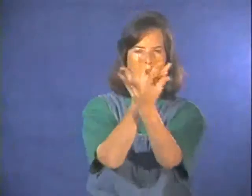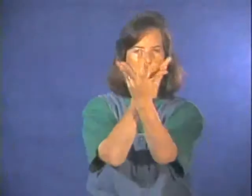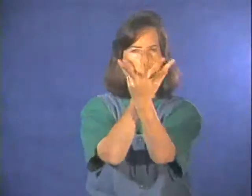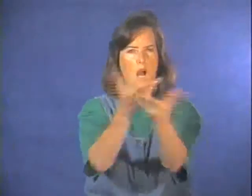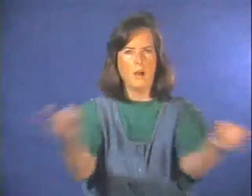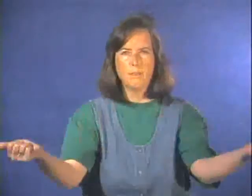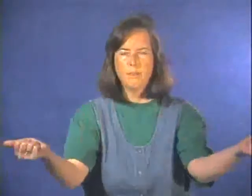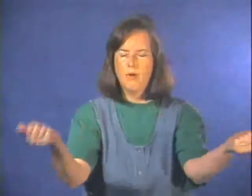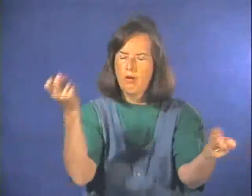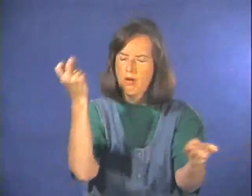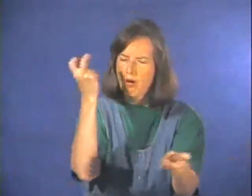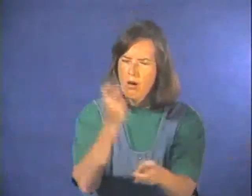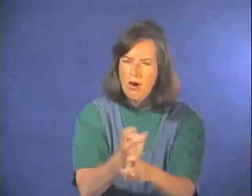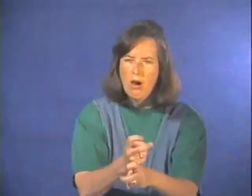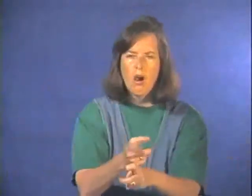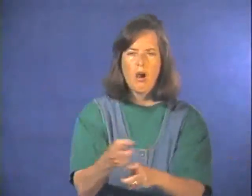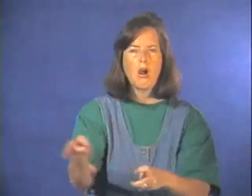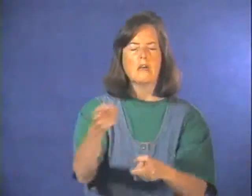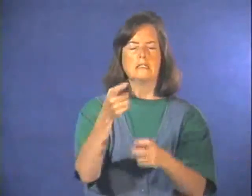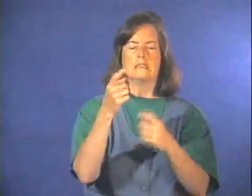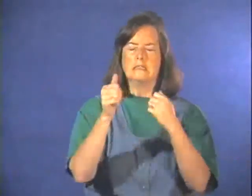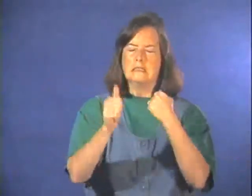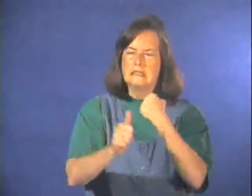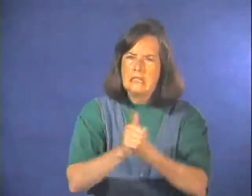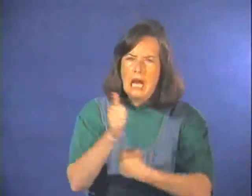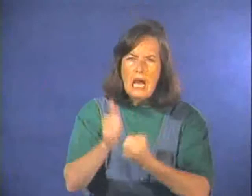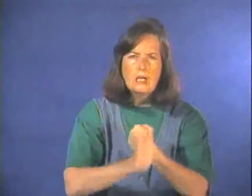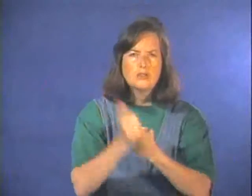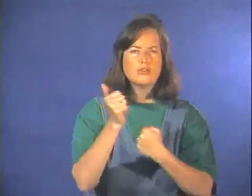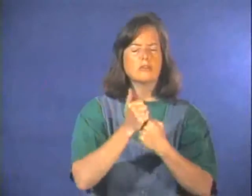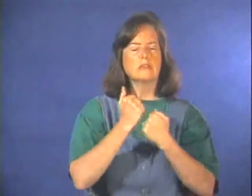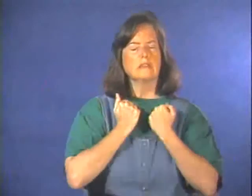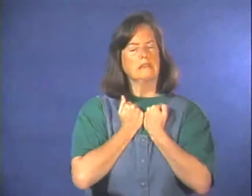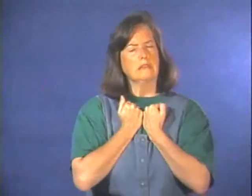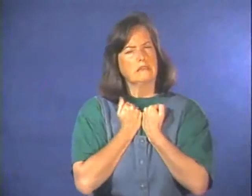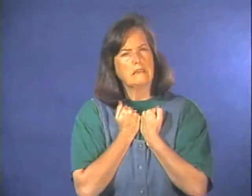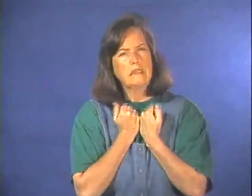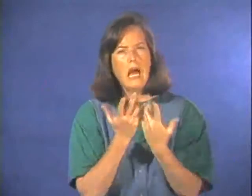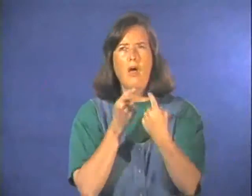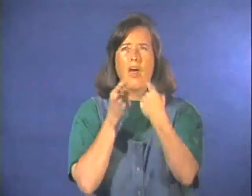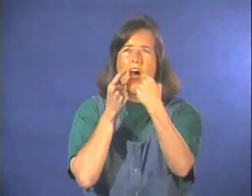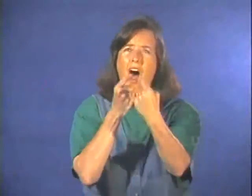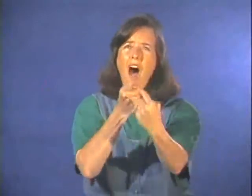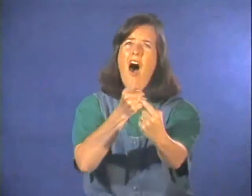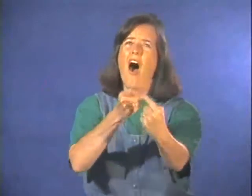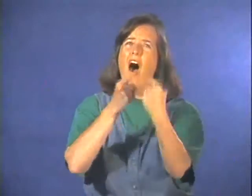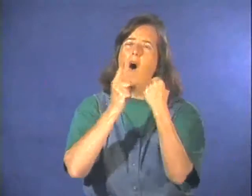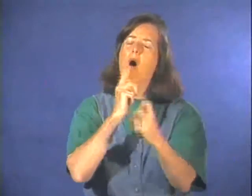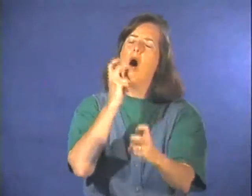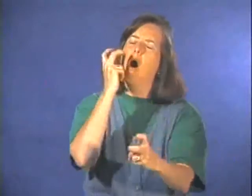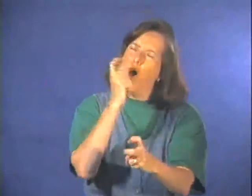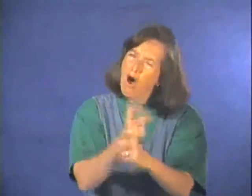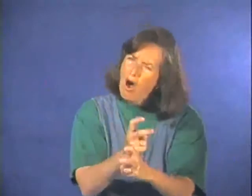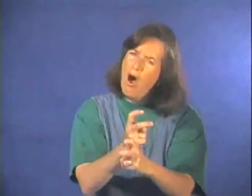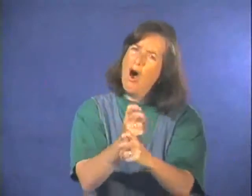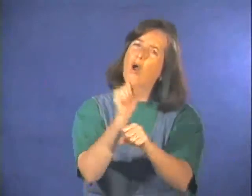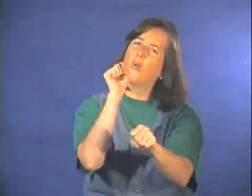These are some of the hardest fires to extinguish. And fighting them can be very dangerous and